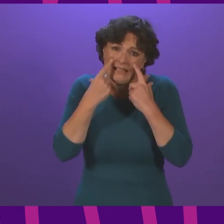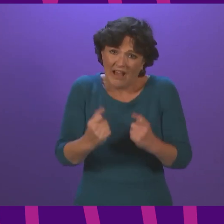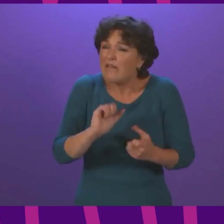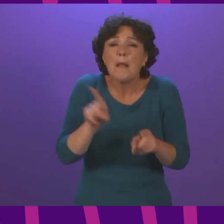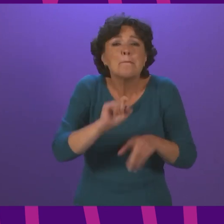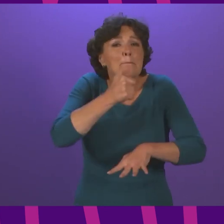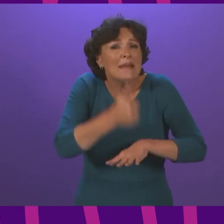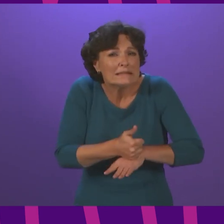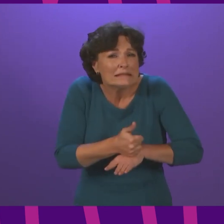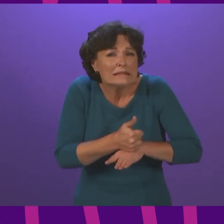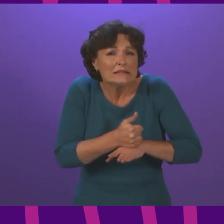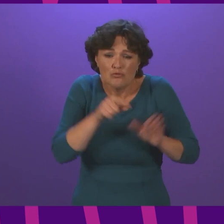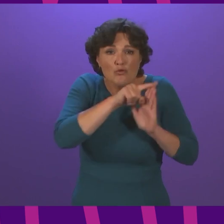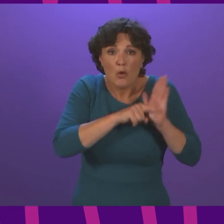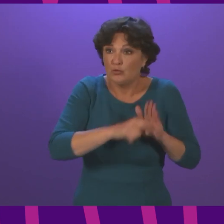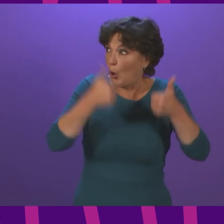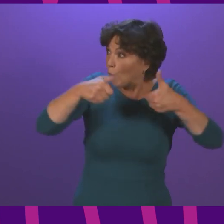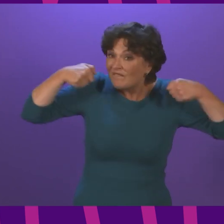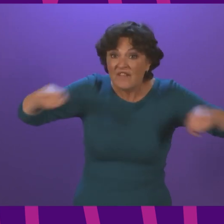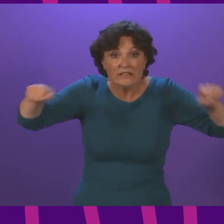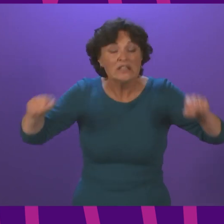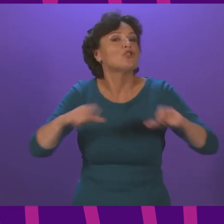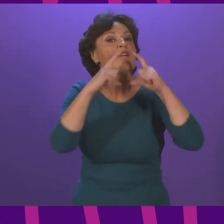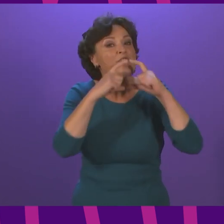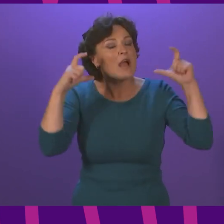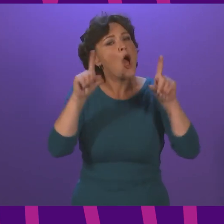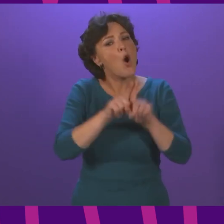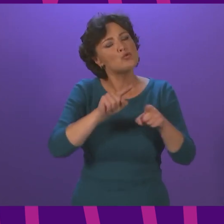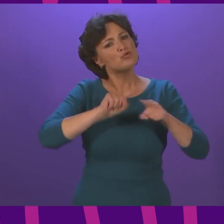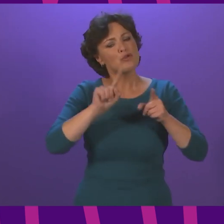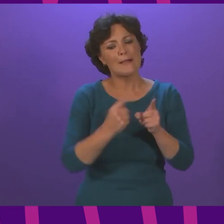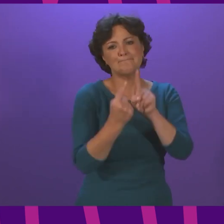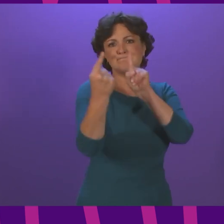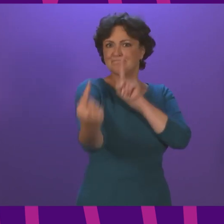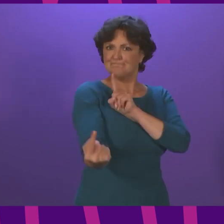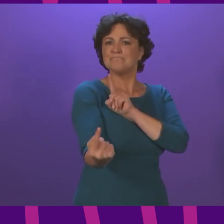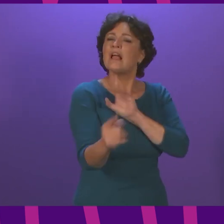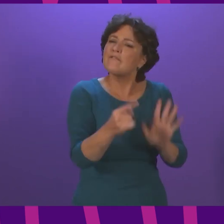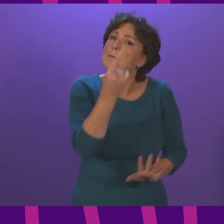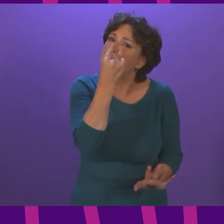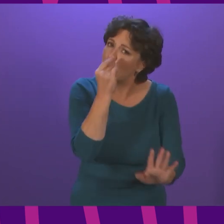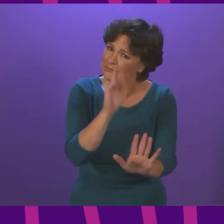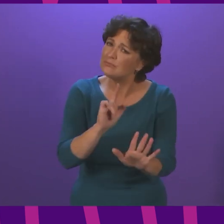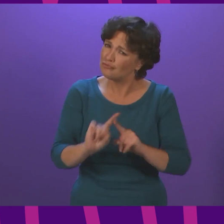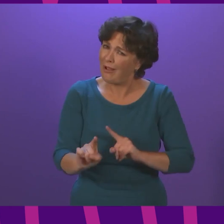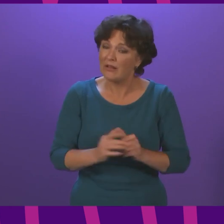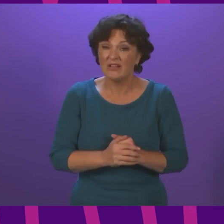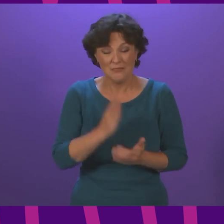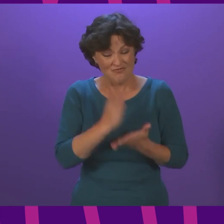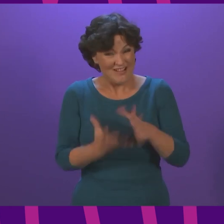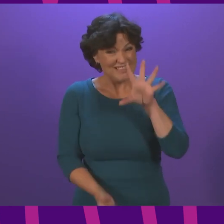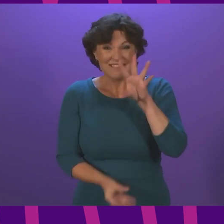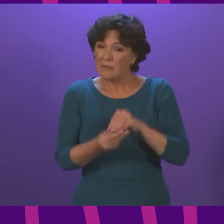such as good ventilation, wearing face coverings, and keeping a safe distance from others if possible. In short,